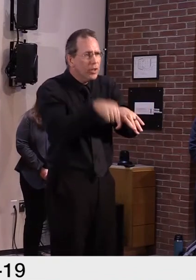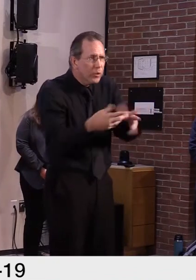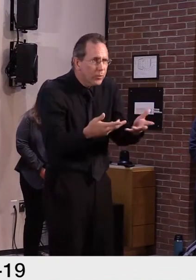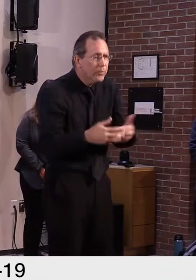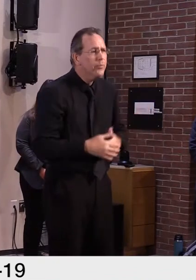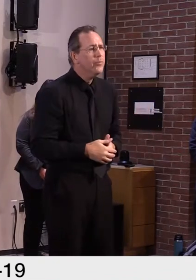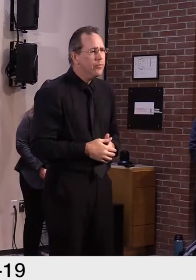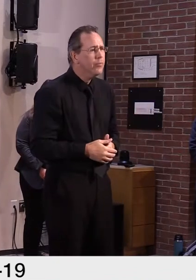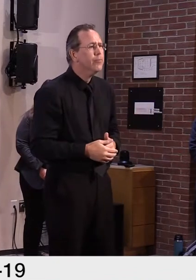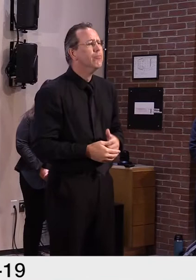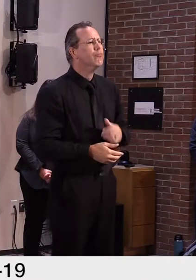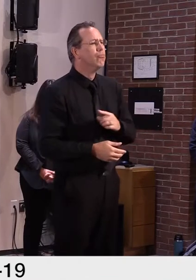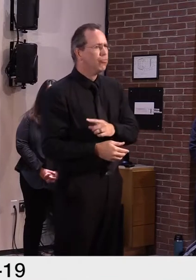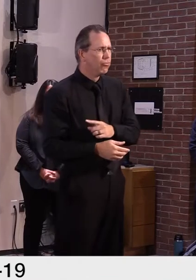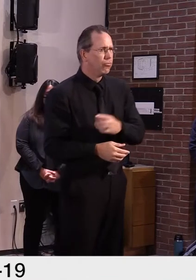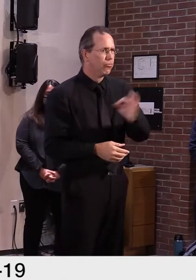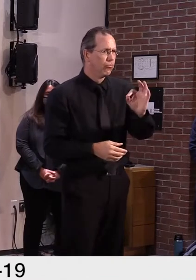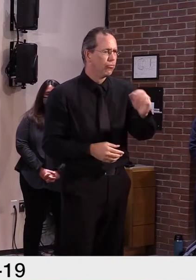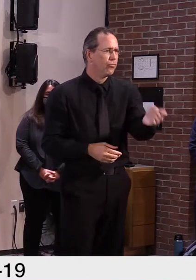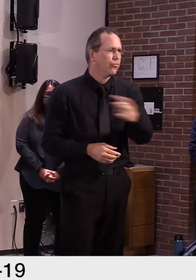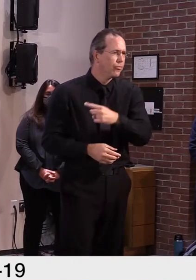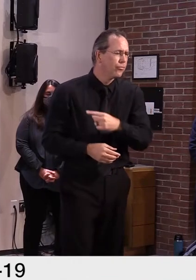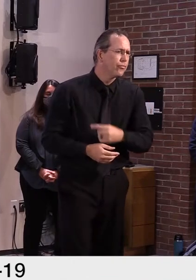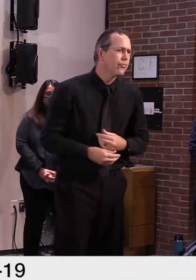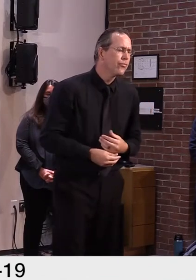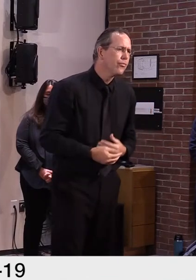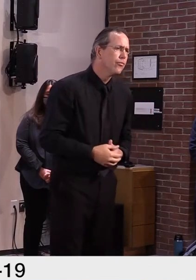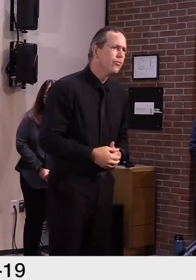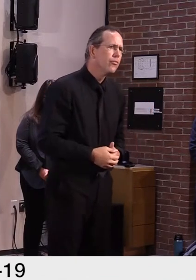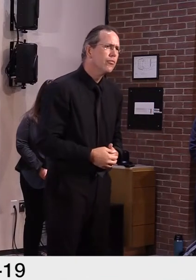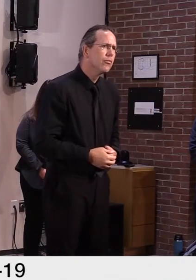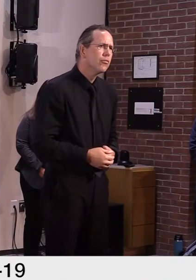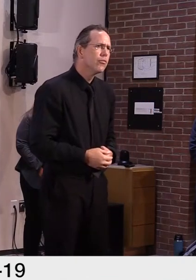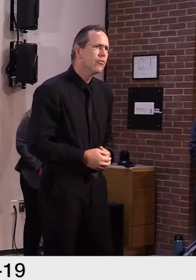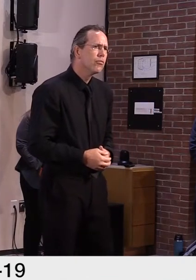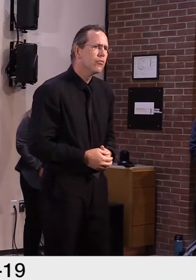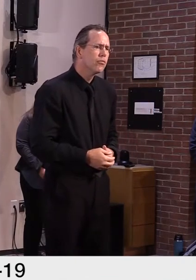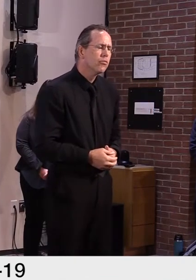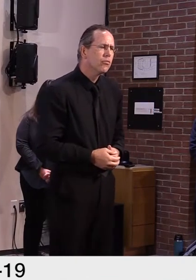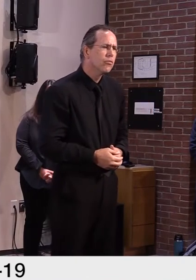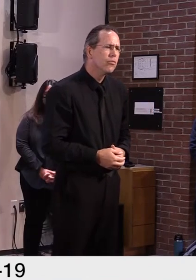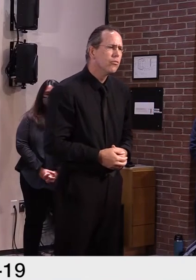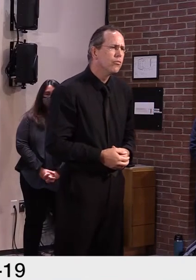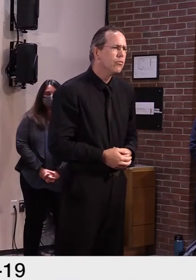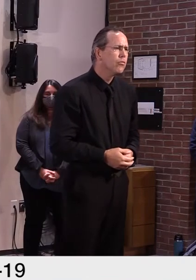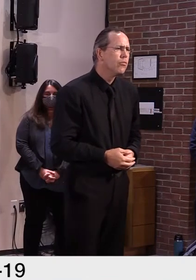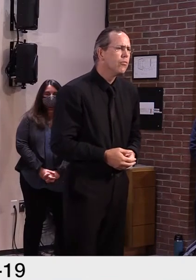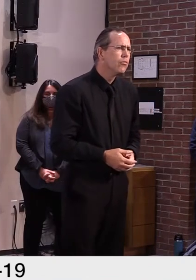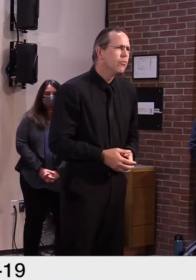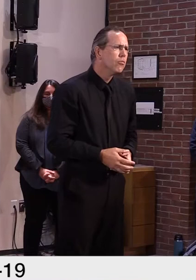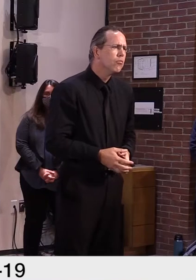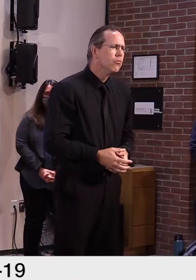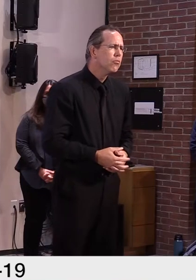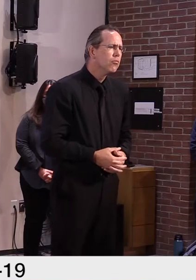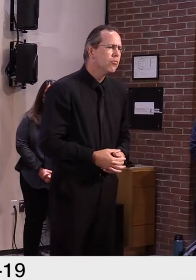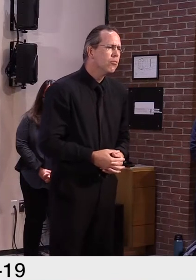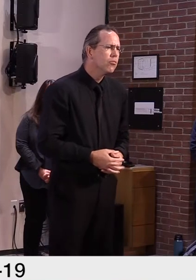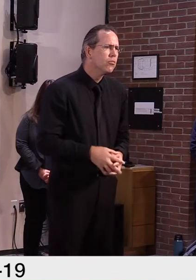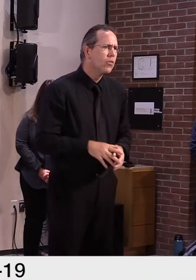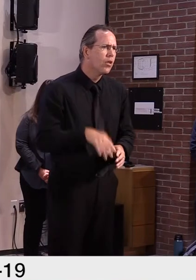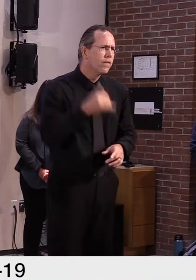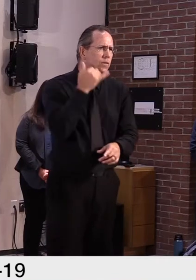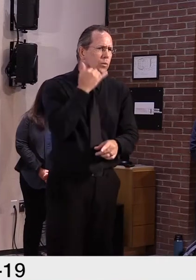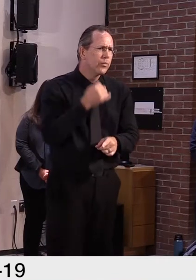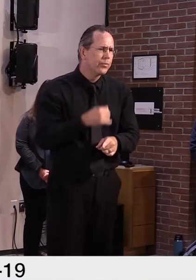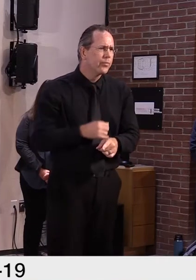Thanks, Rebecca. Governor Scott, first thanks for getting Commissioner Hanford in touch with me. A struggling